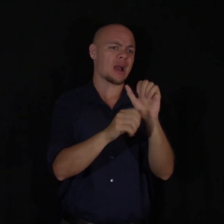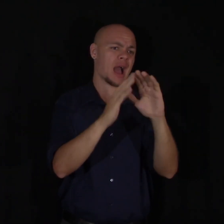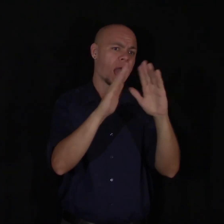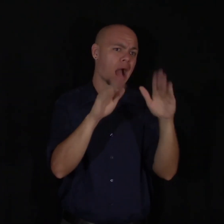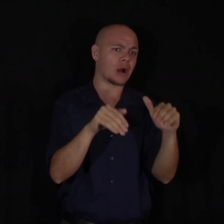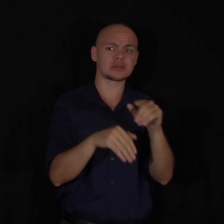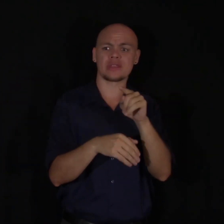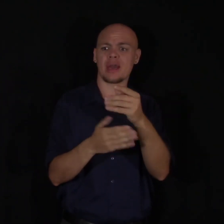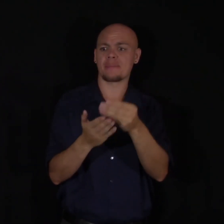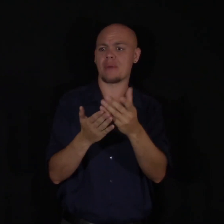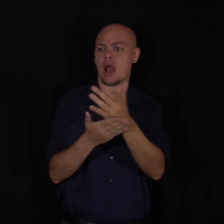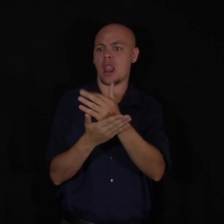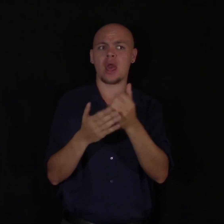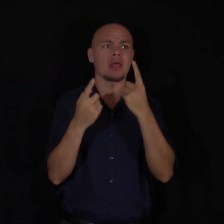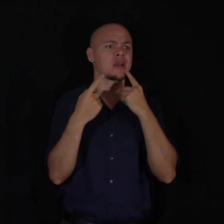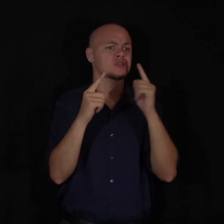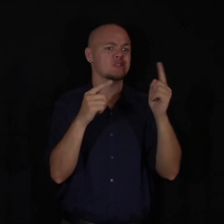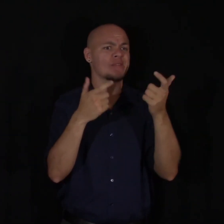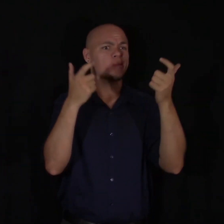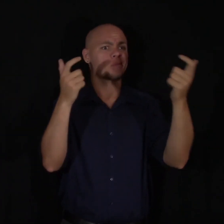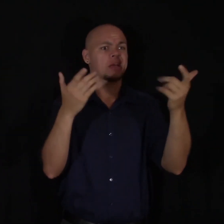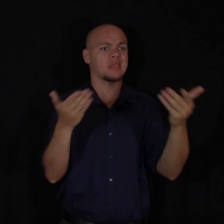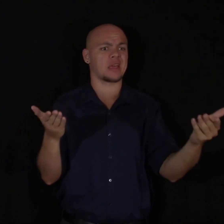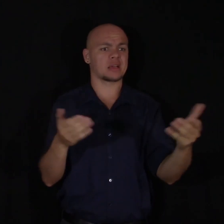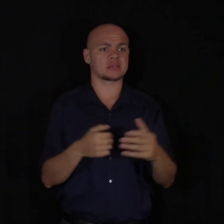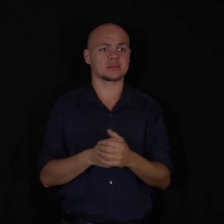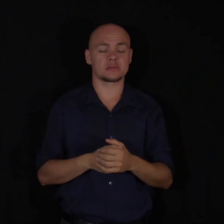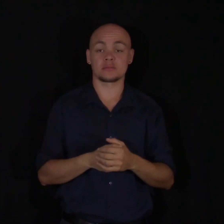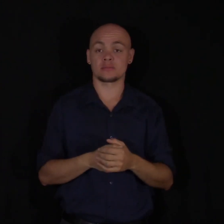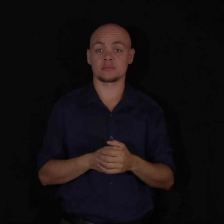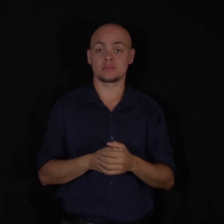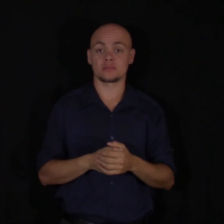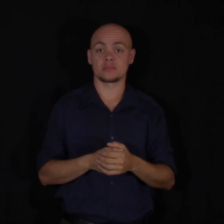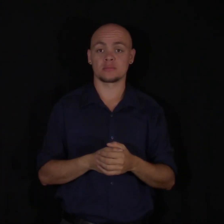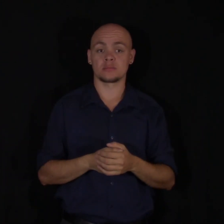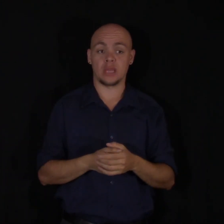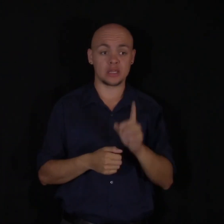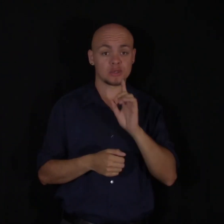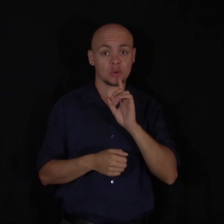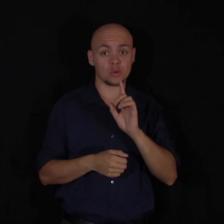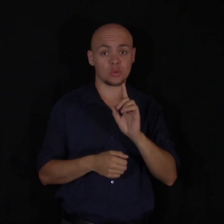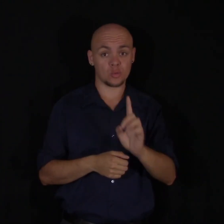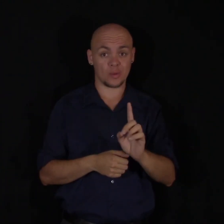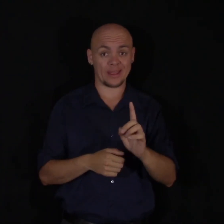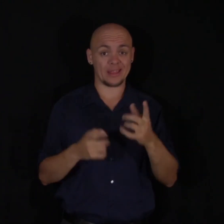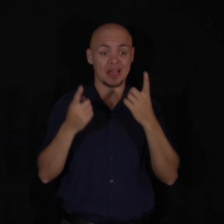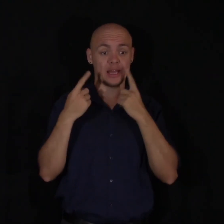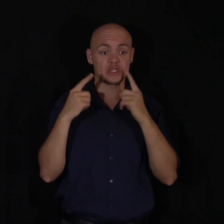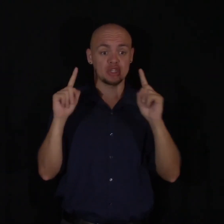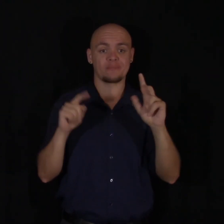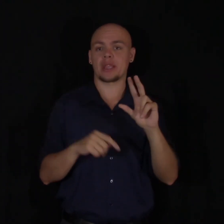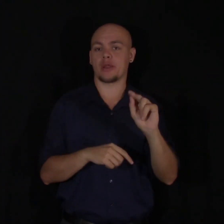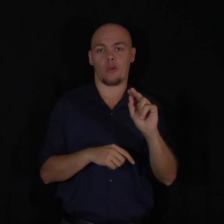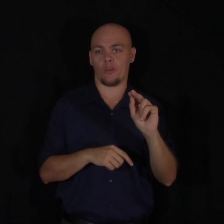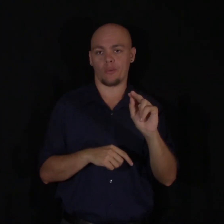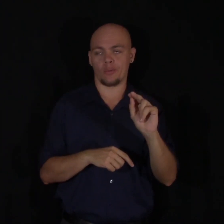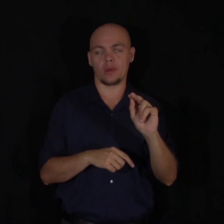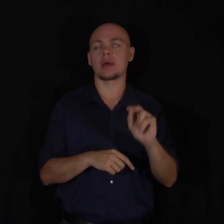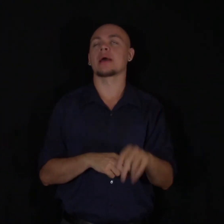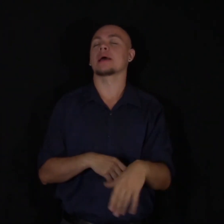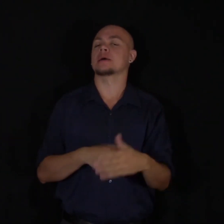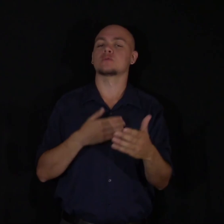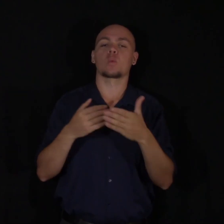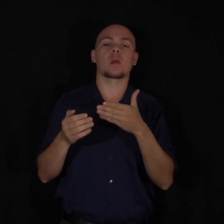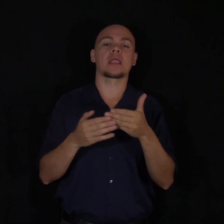they're making money. They're achieving big things. This isn't real achievement. Real achievement is what it means to you. It can be